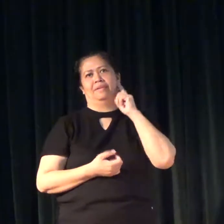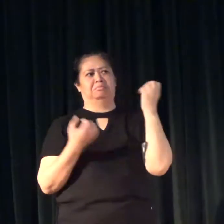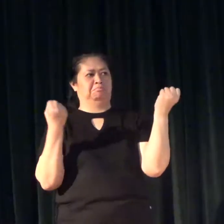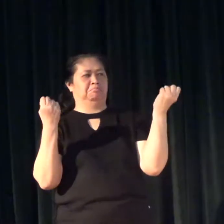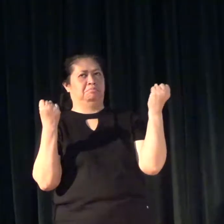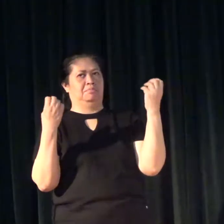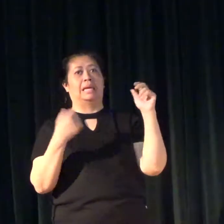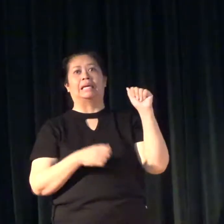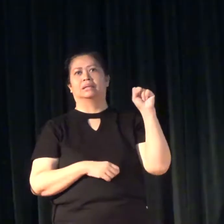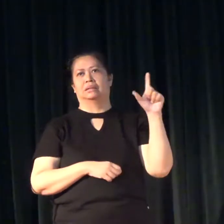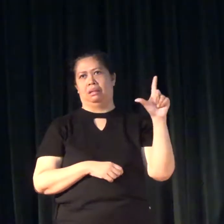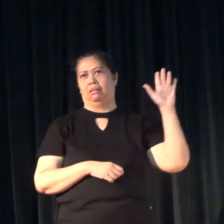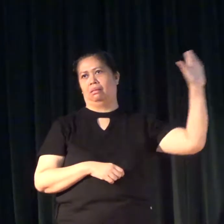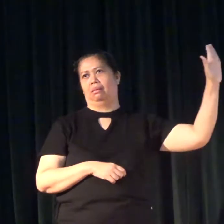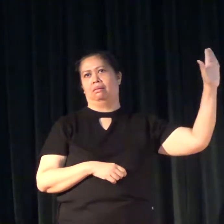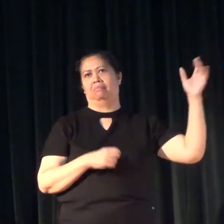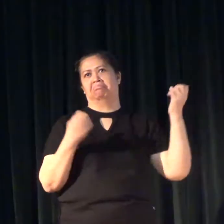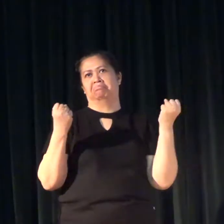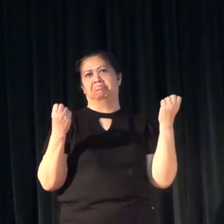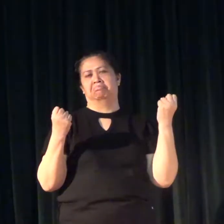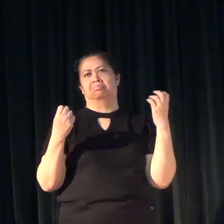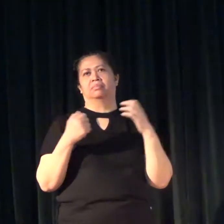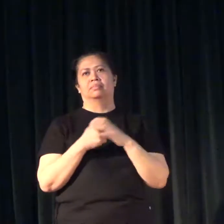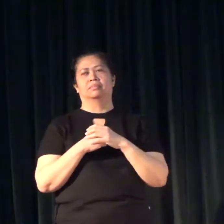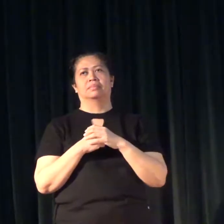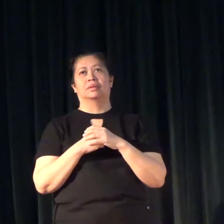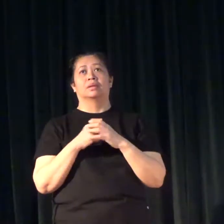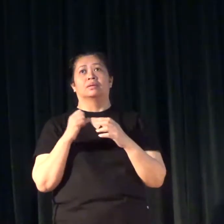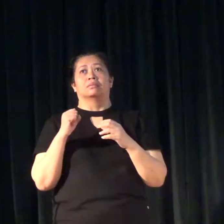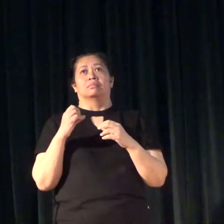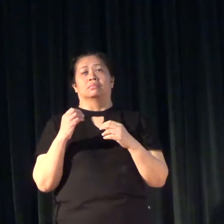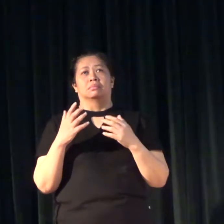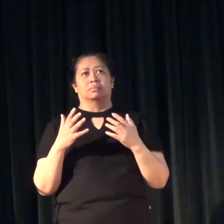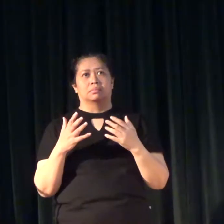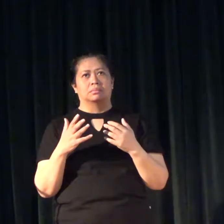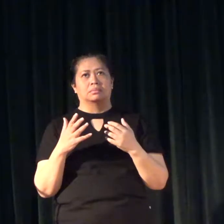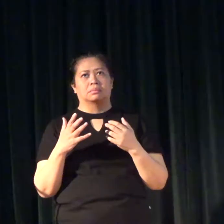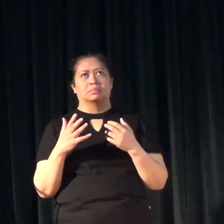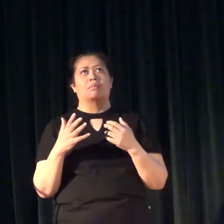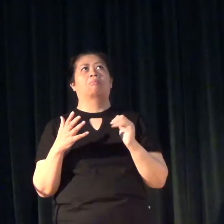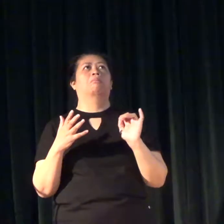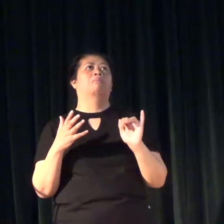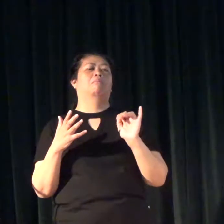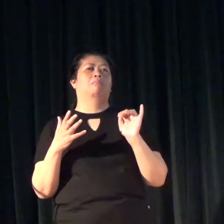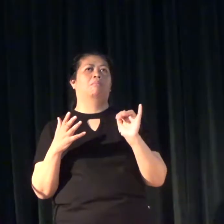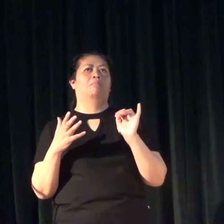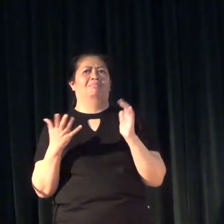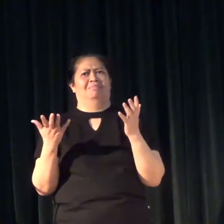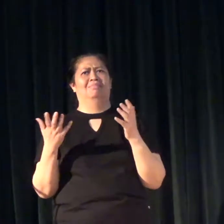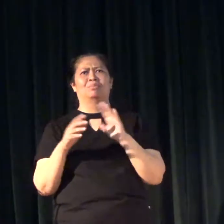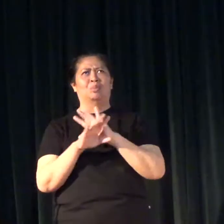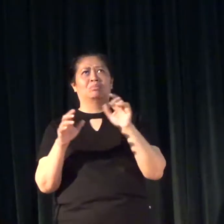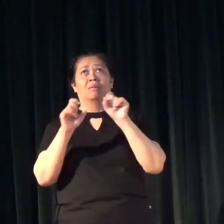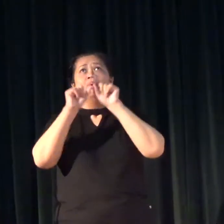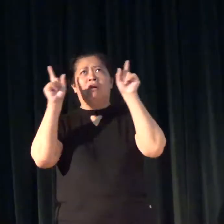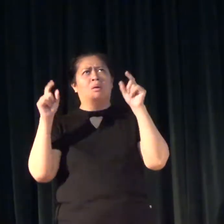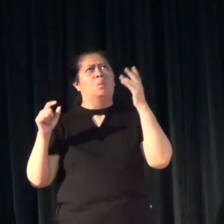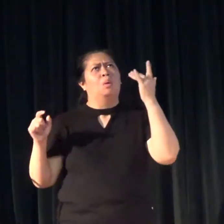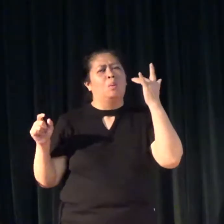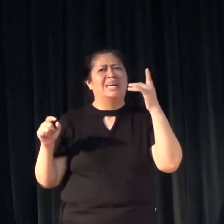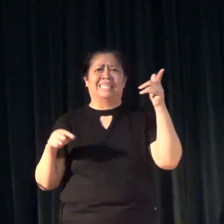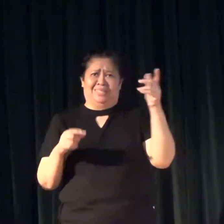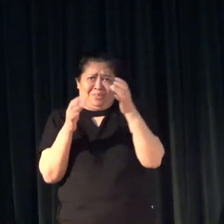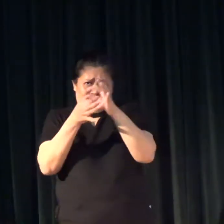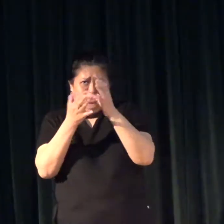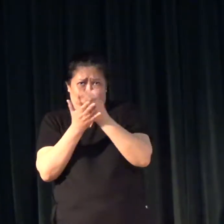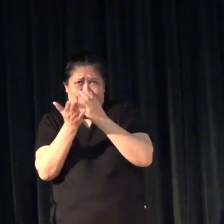signing in ASL. And so, you will not be surprised, and you should not be surprised, that